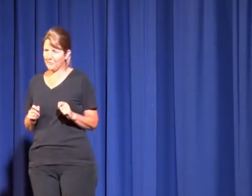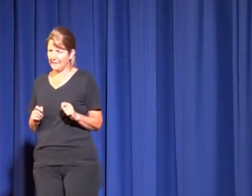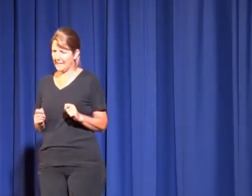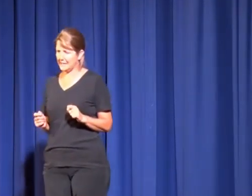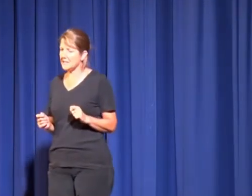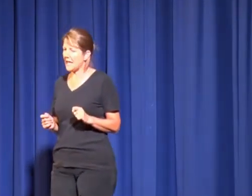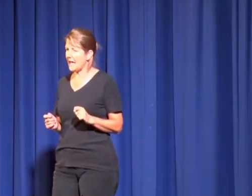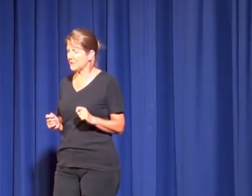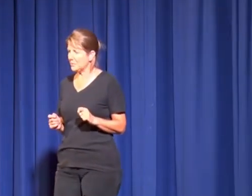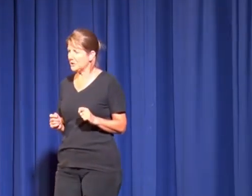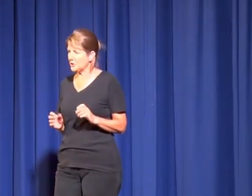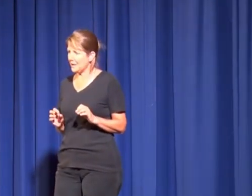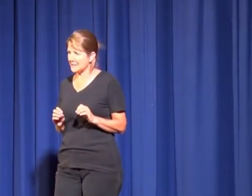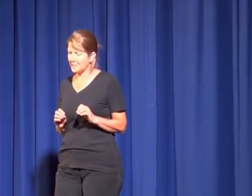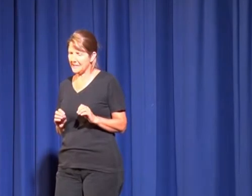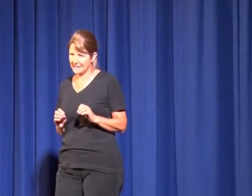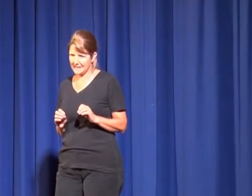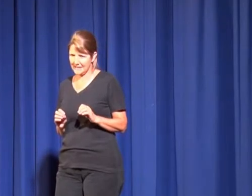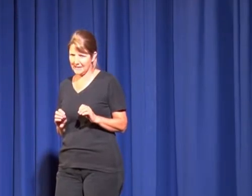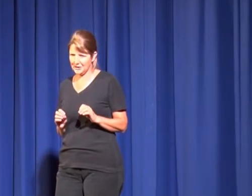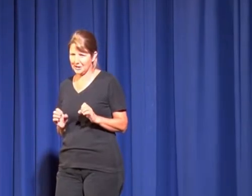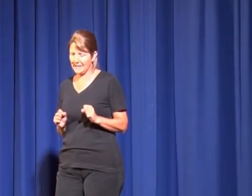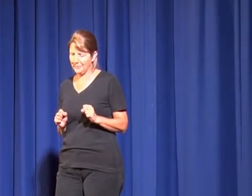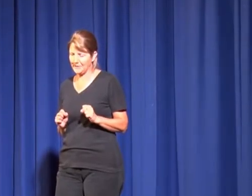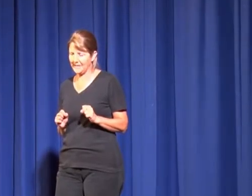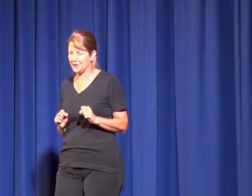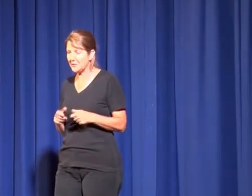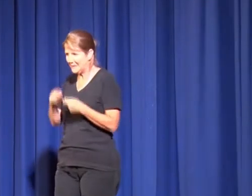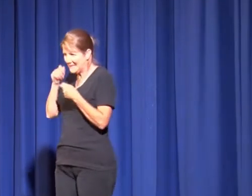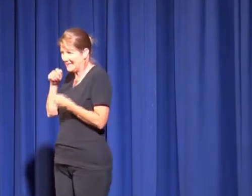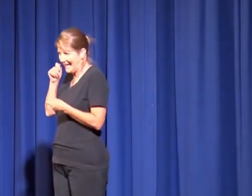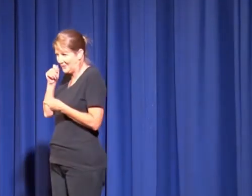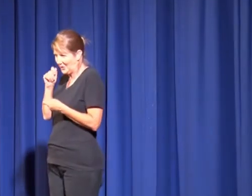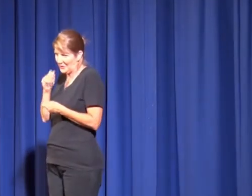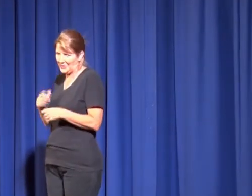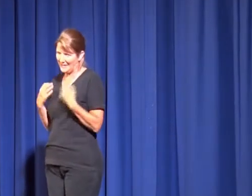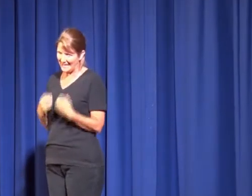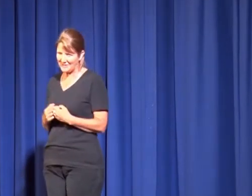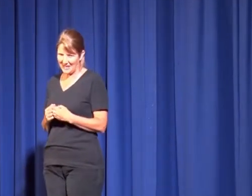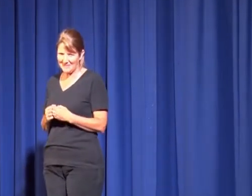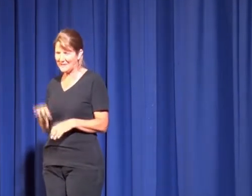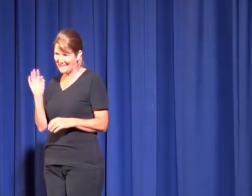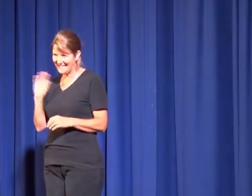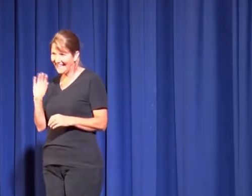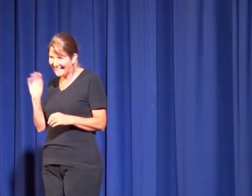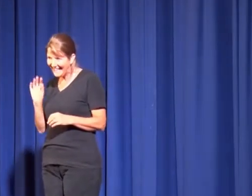from the dances and we'd do our sweet innocent teenager impersonations. We'd sit and have cocoa in our jammies and say, no, no.